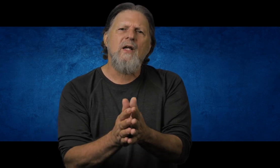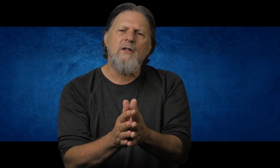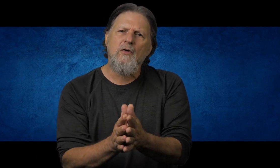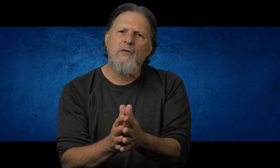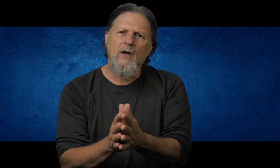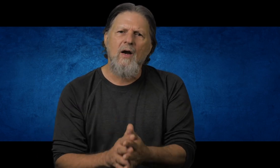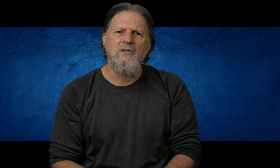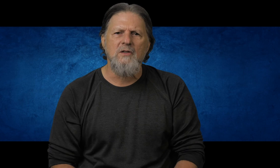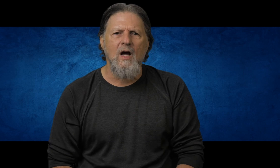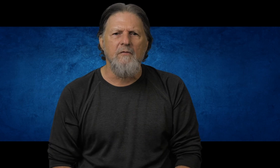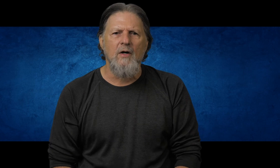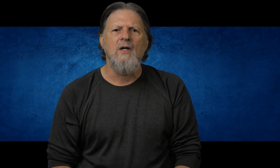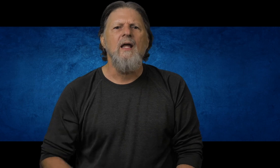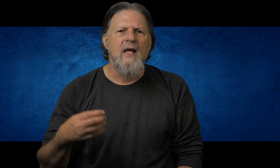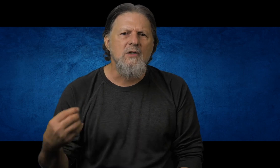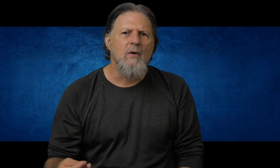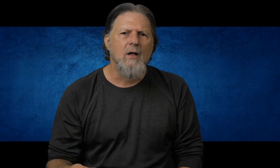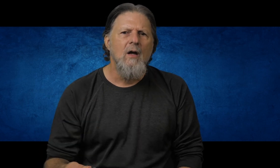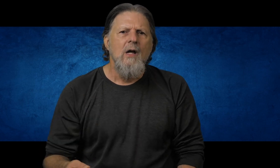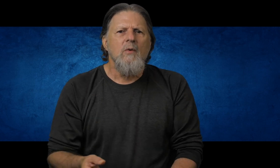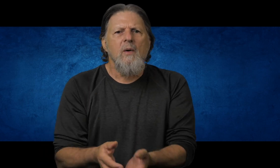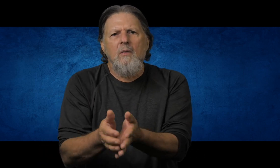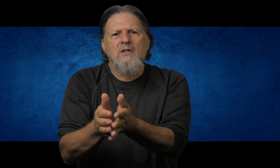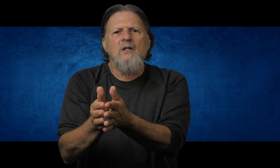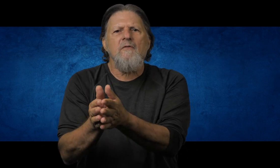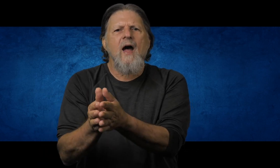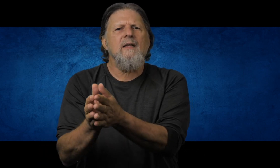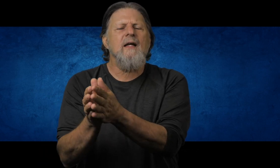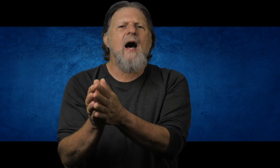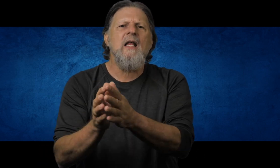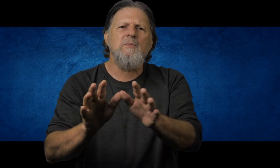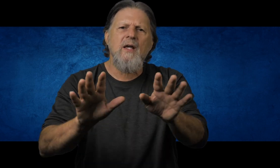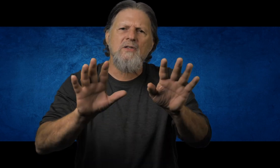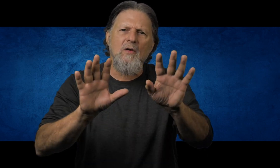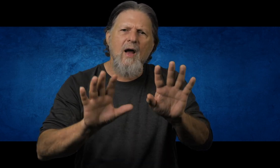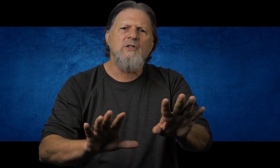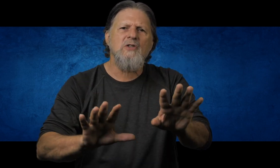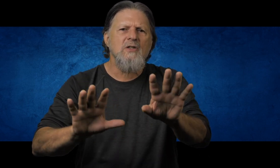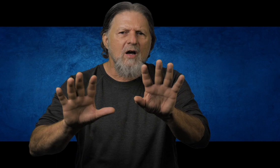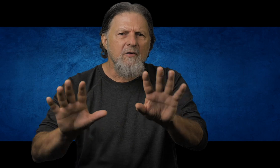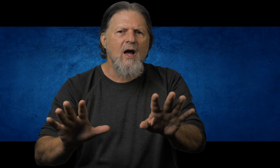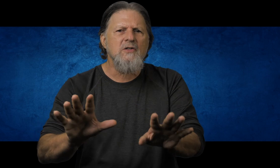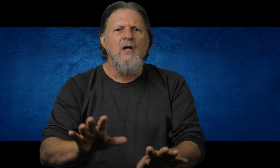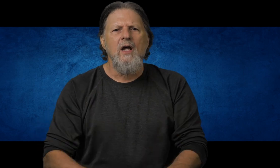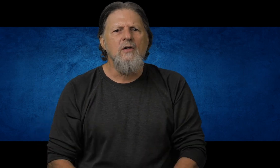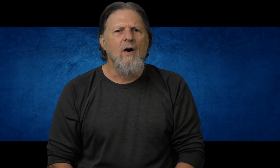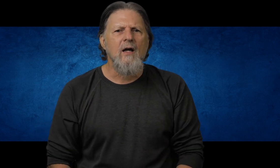in the truth of what Christ has done for us, His work. When we rest in the fact that God has placed the righteousness of Christ into our